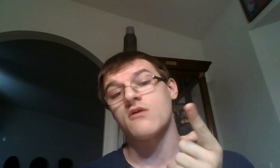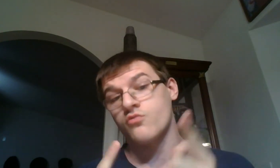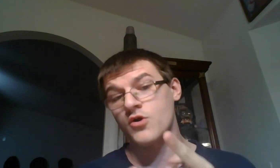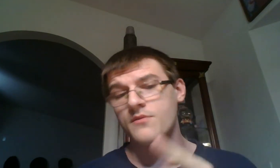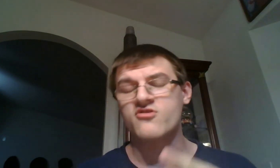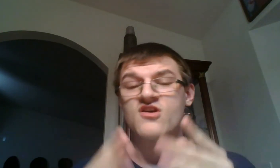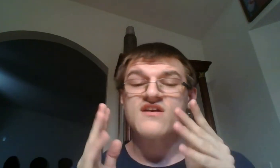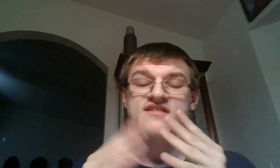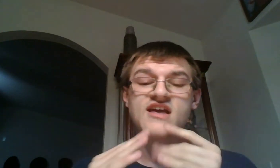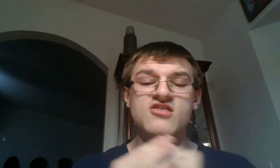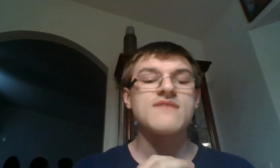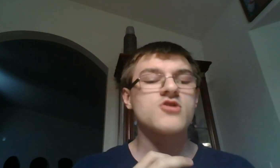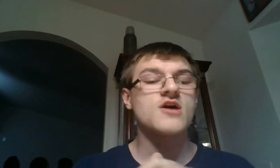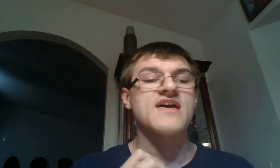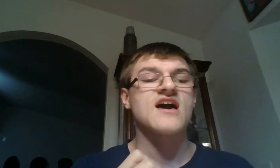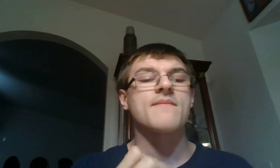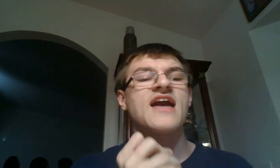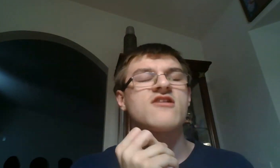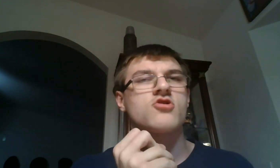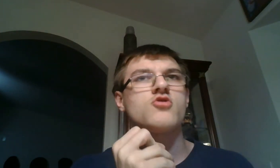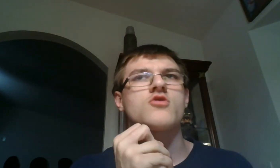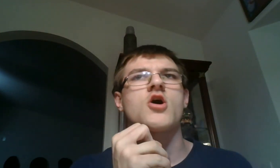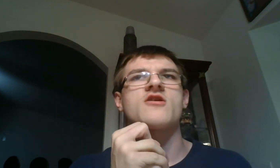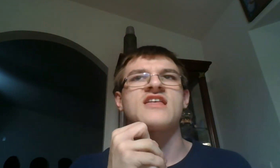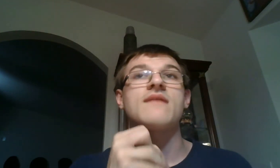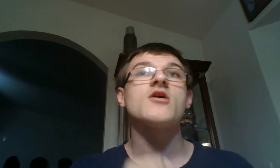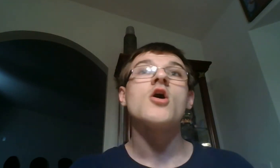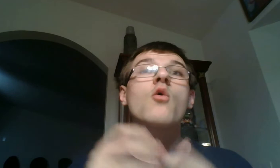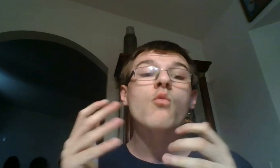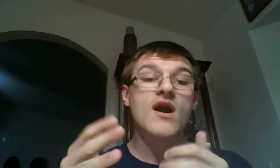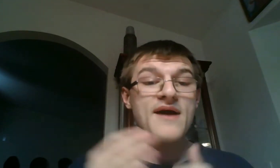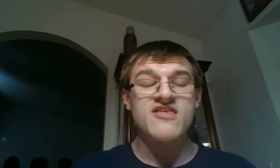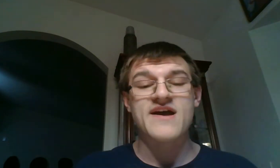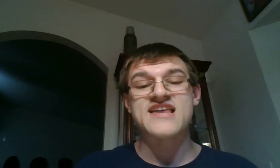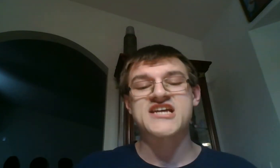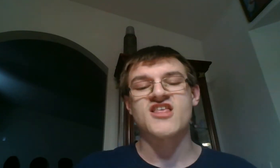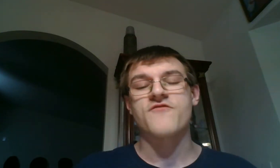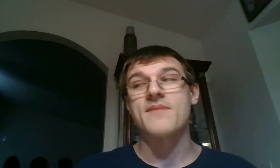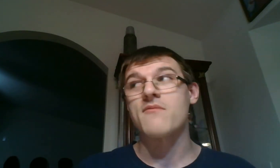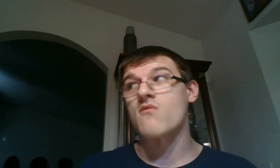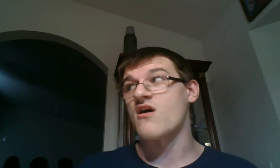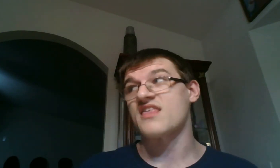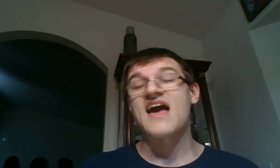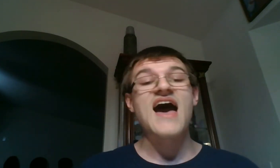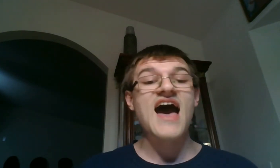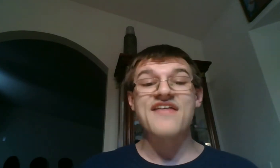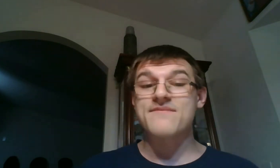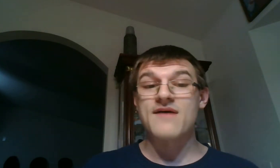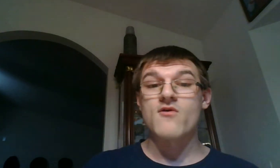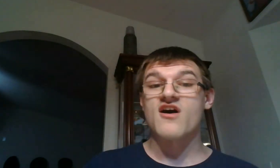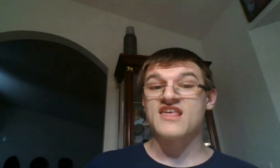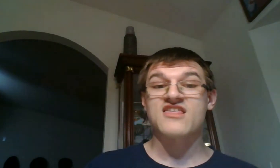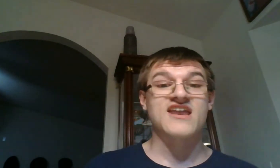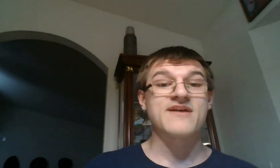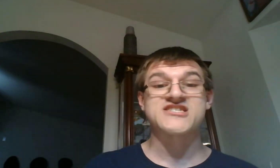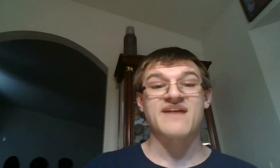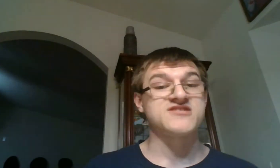was rumors that this team could become a two car team. What are my expectations for Bubba Walsh? I think Bubba Walsh is going to be a championship